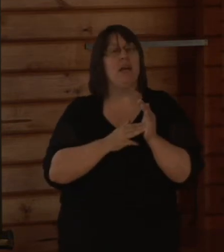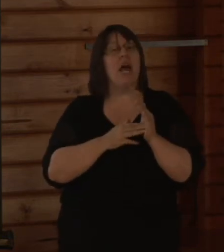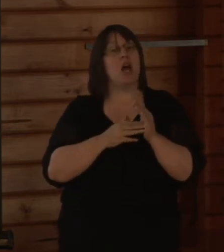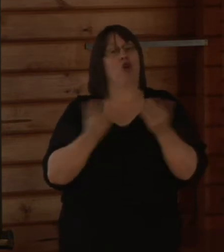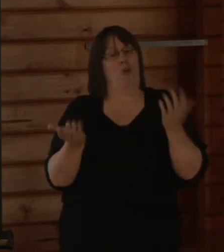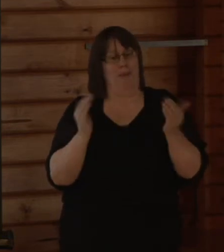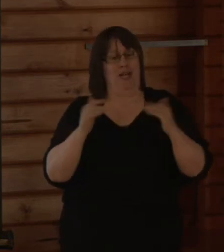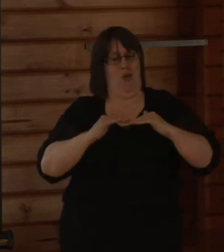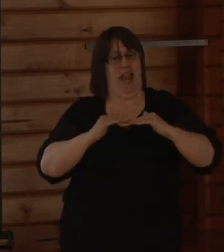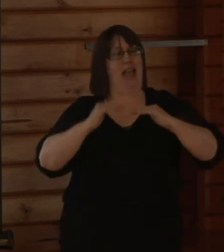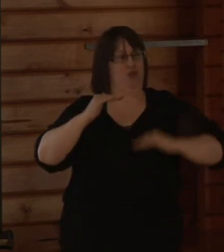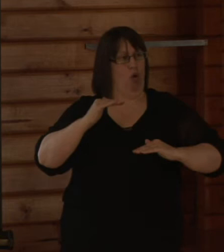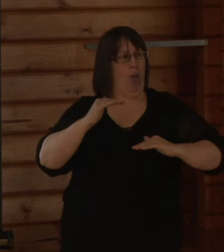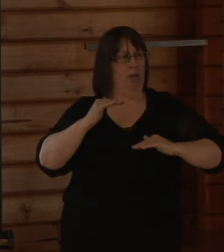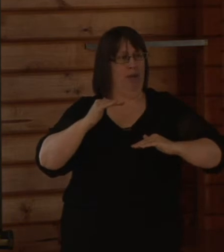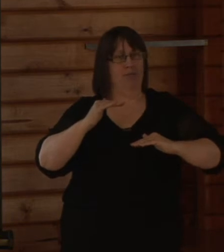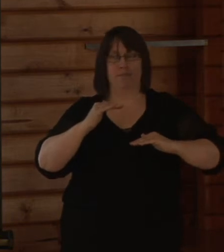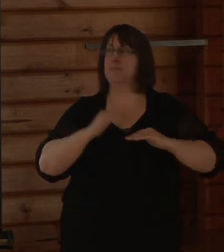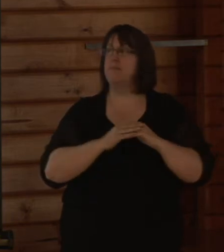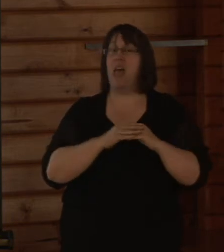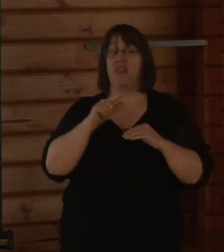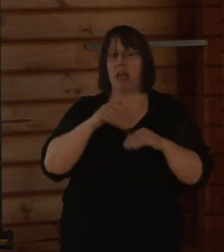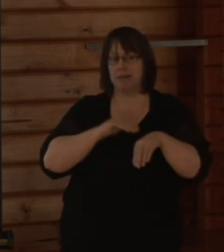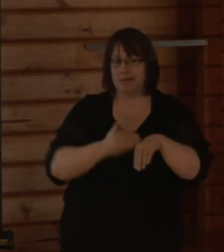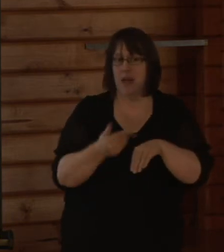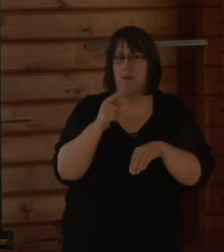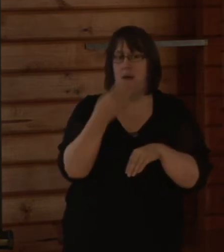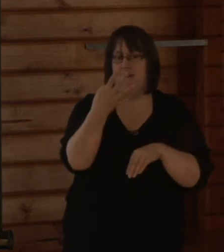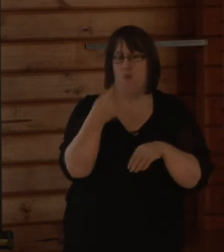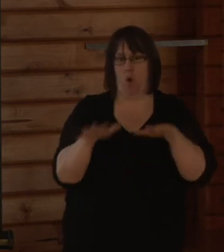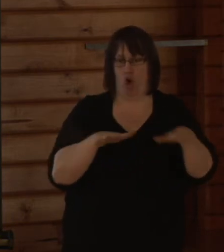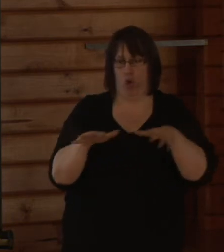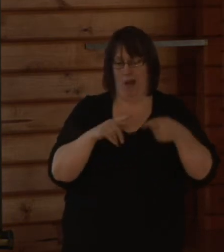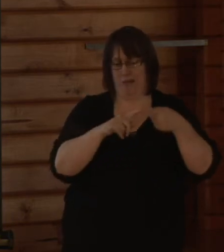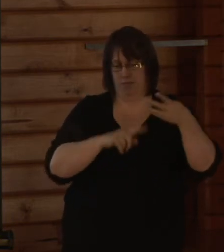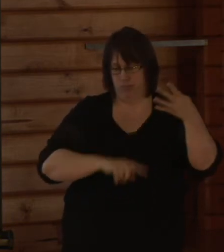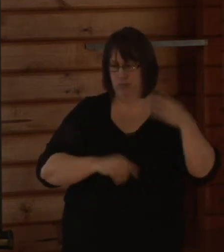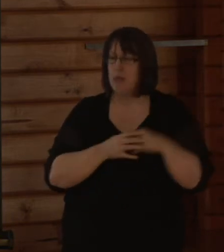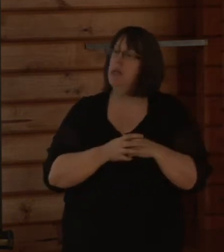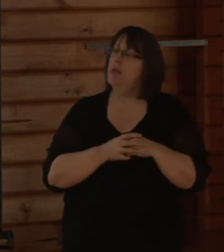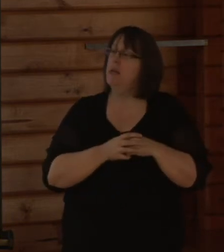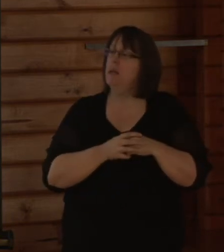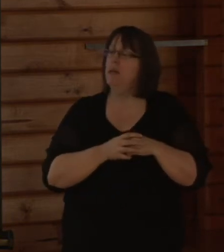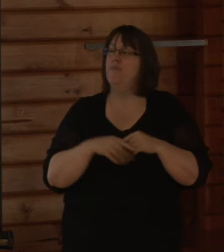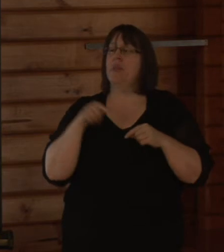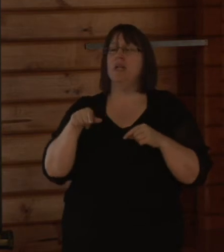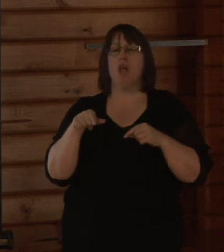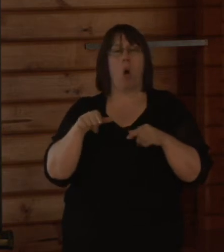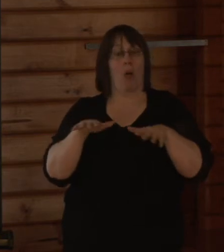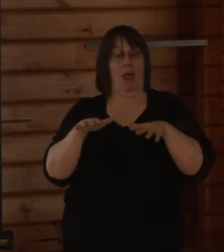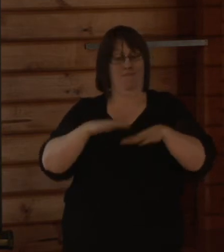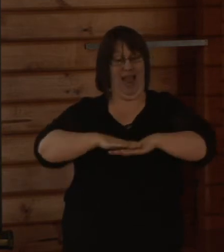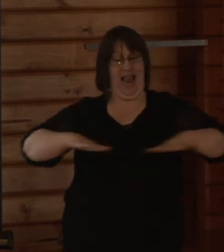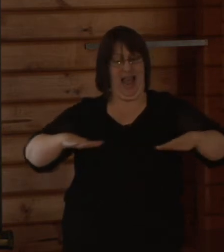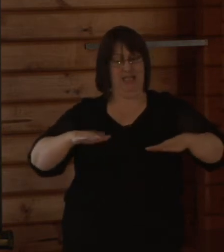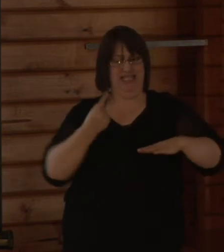subsidence in any one of the 4 earthquake events. Also that the land has suffered observed land damage as a result of the